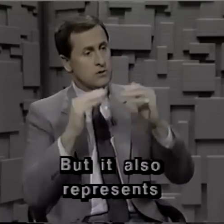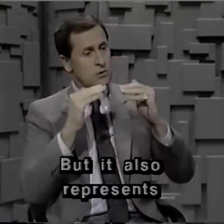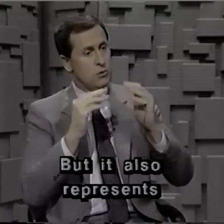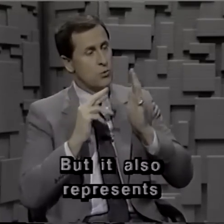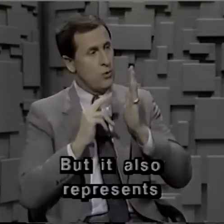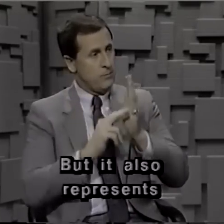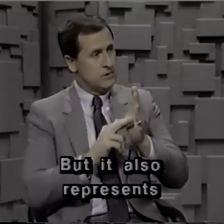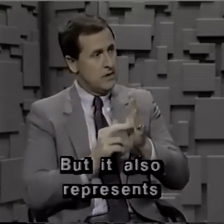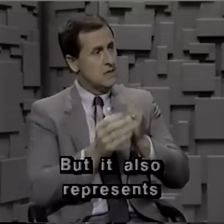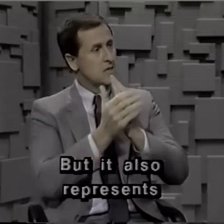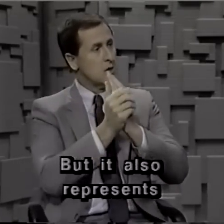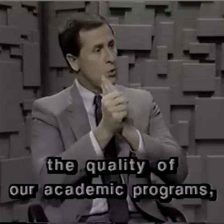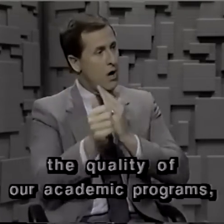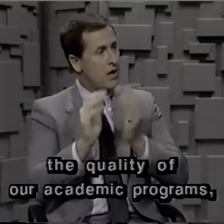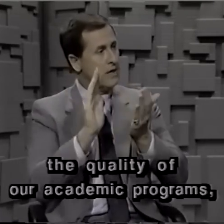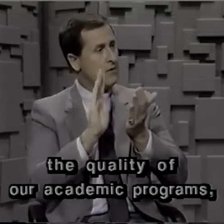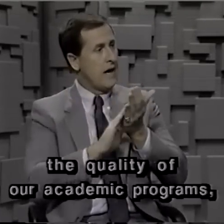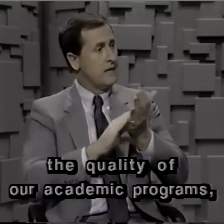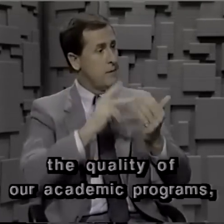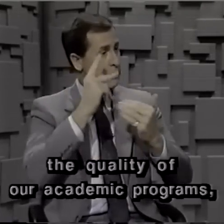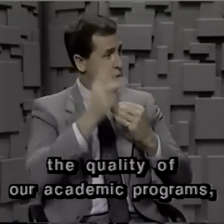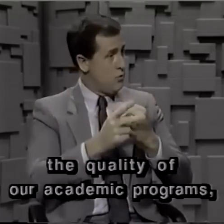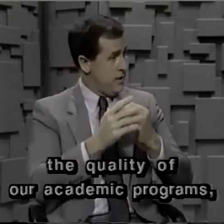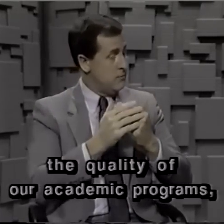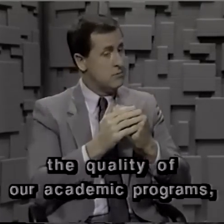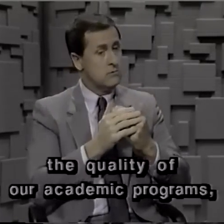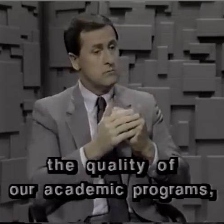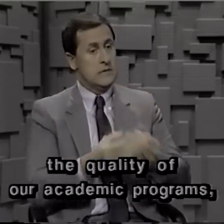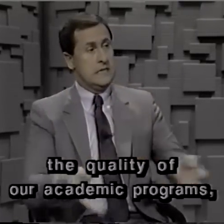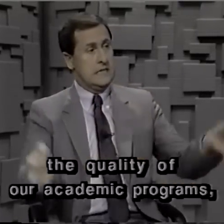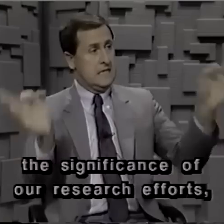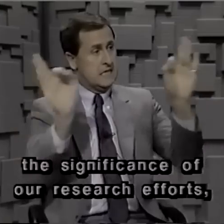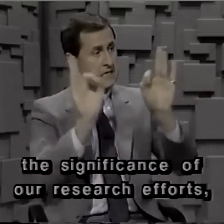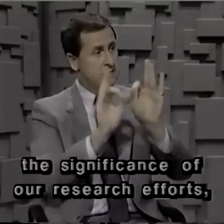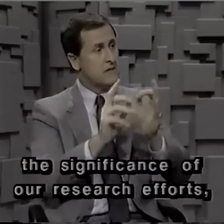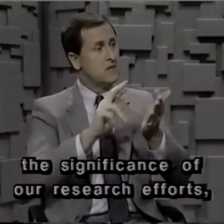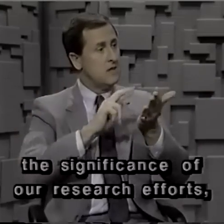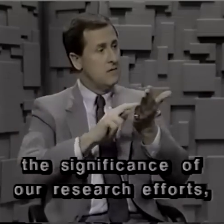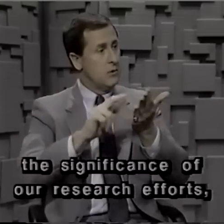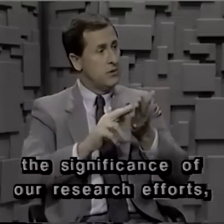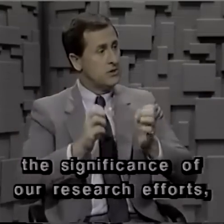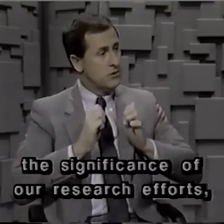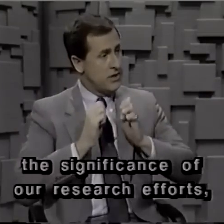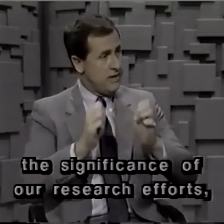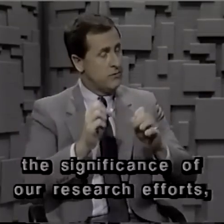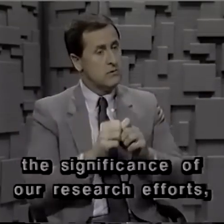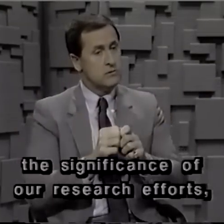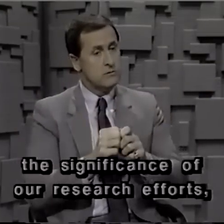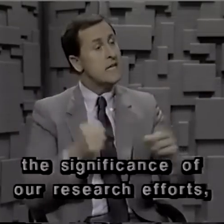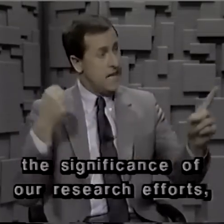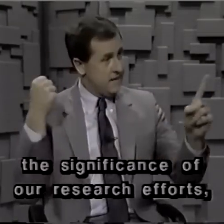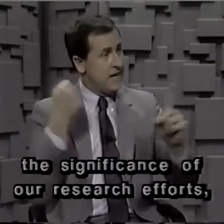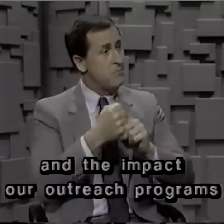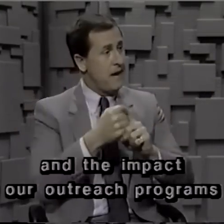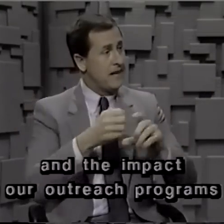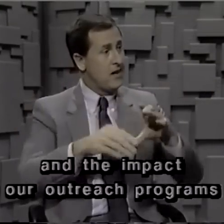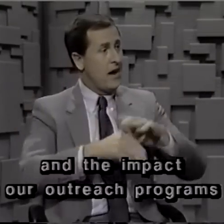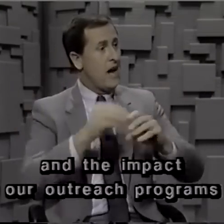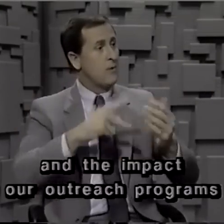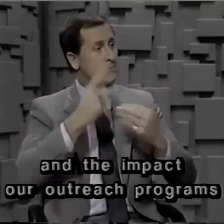also represents the quality of our academic programs, the significance of our research efforts, and the impact our outreach